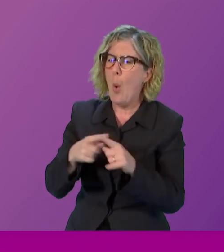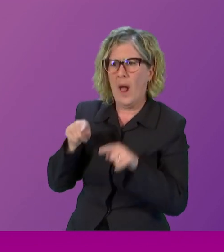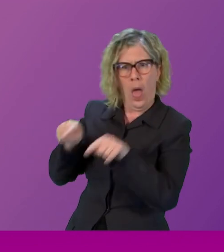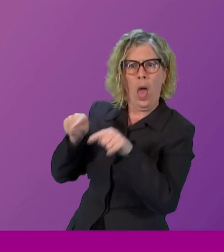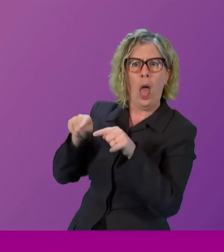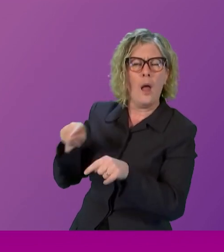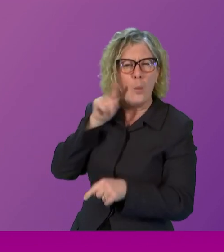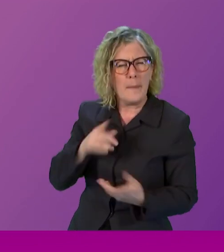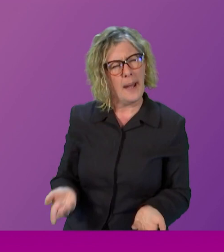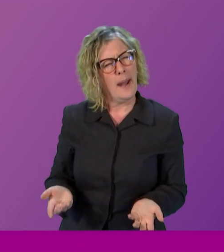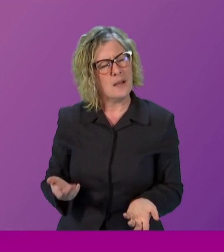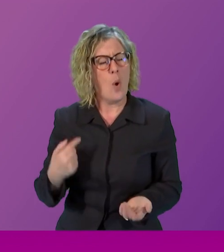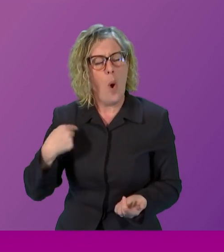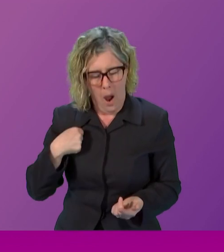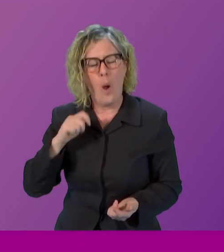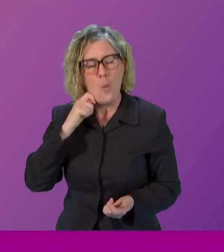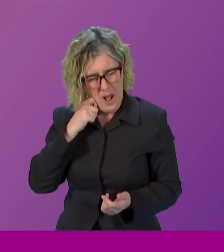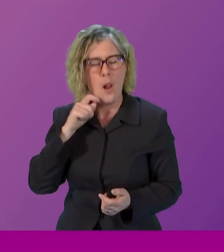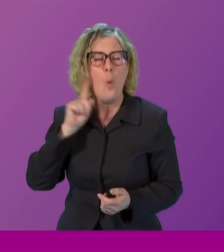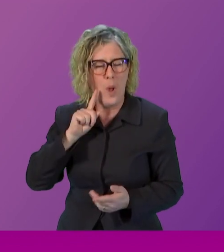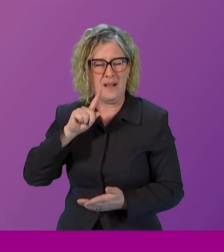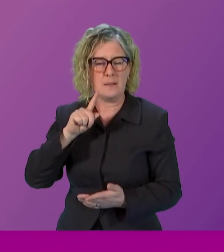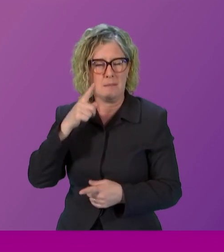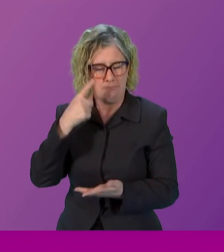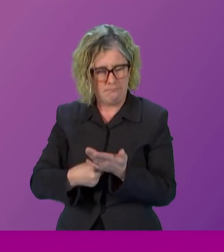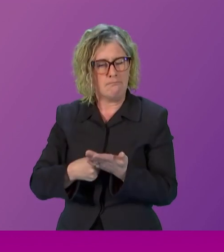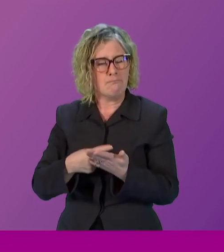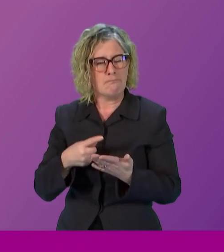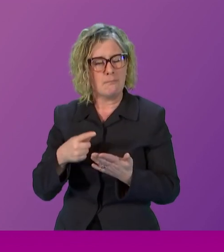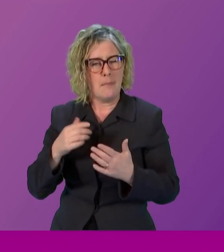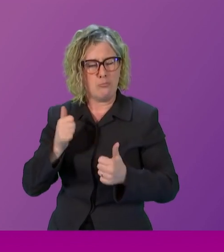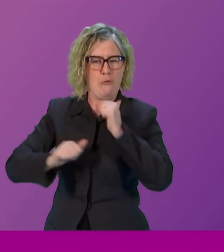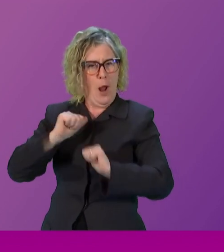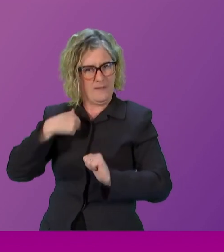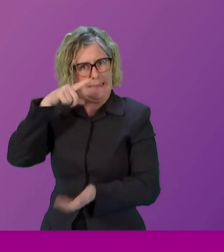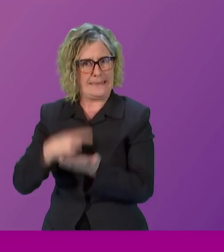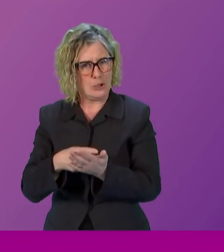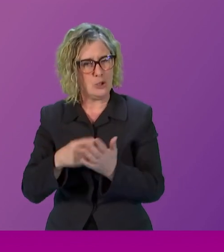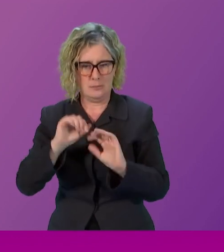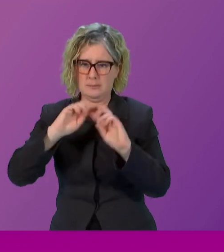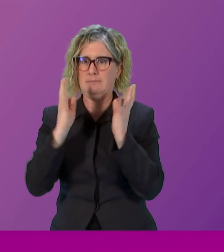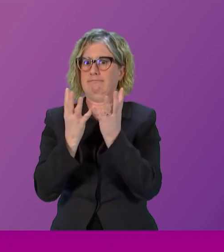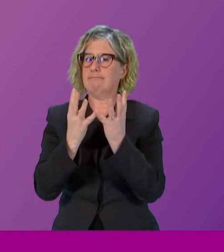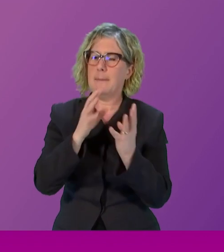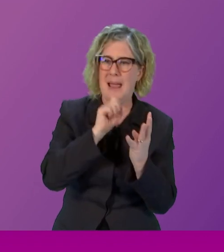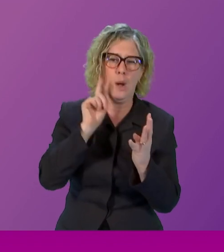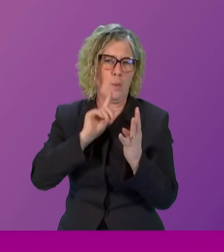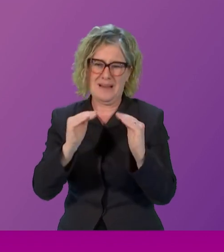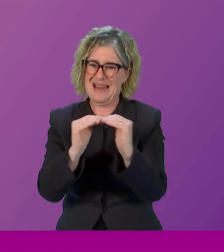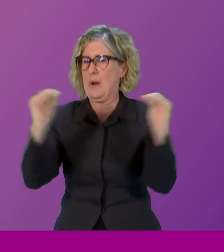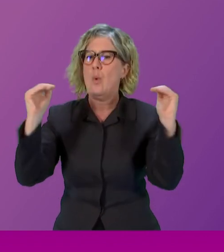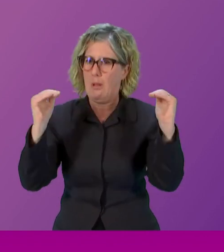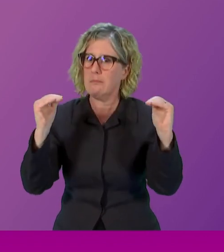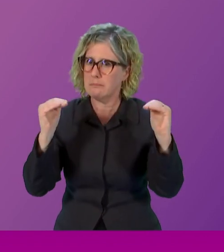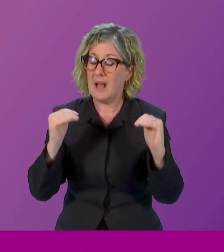defend my gender balanced cabinets because I am proud of my gender balanced cabinets and I'll go one further today I'll